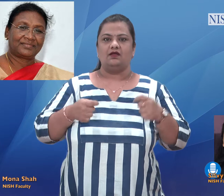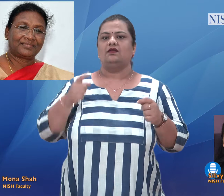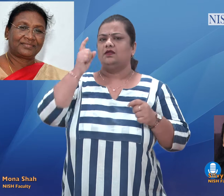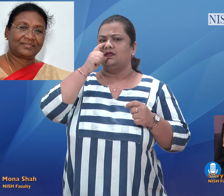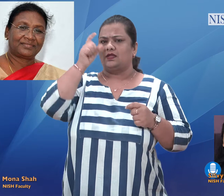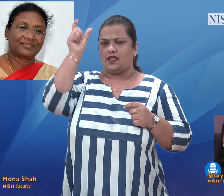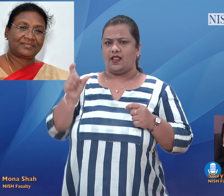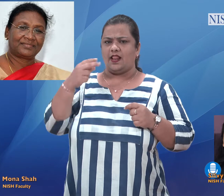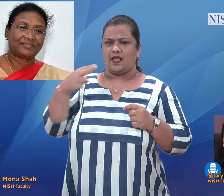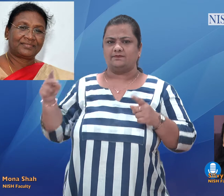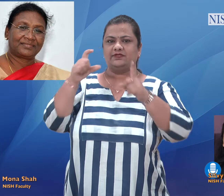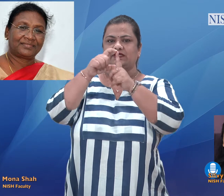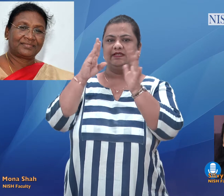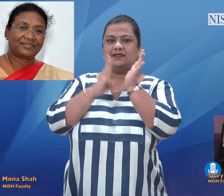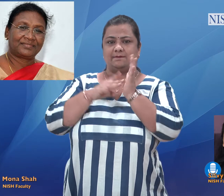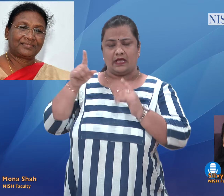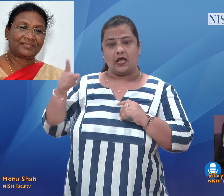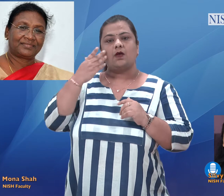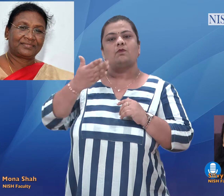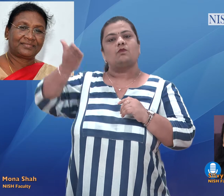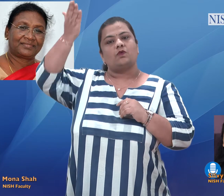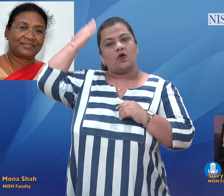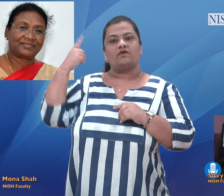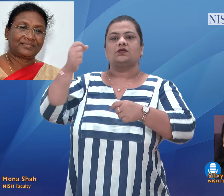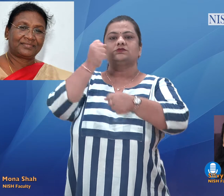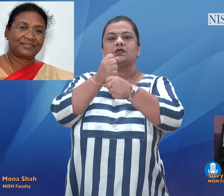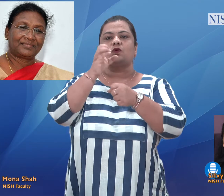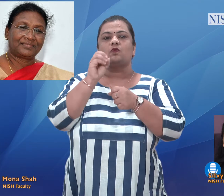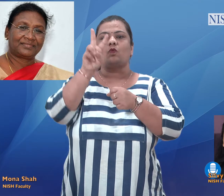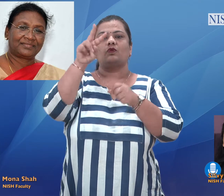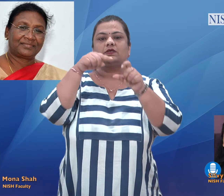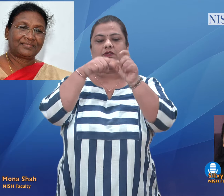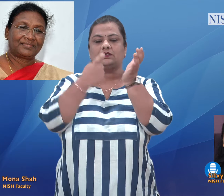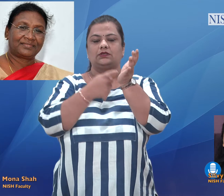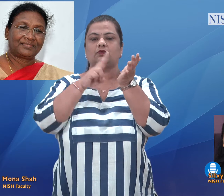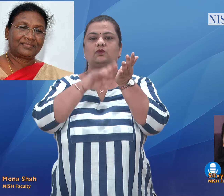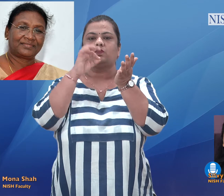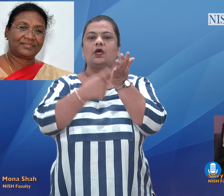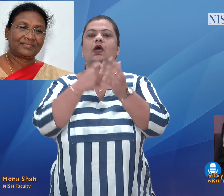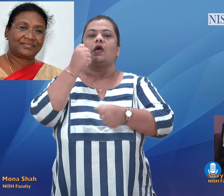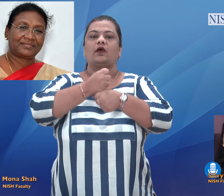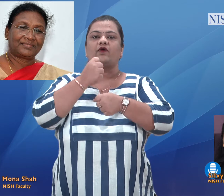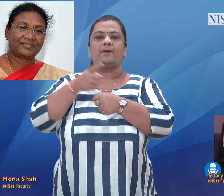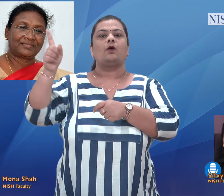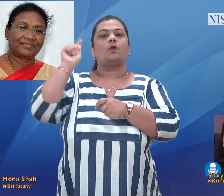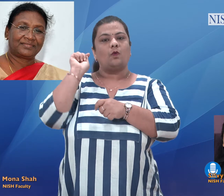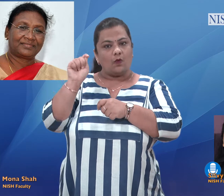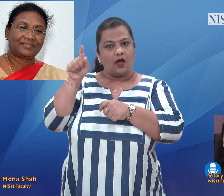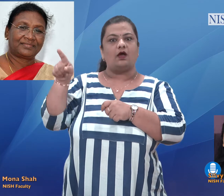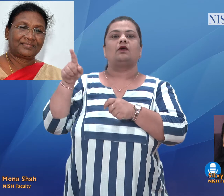who hails from Odisha, has become the first tribal woman to be the President of India. She won the presidential election against former